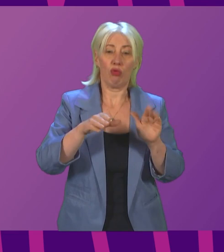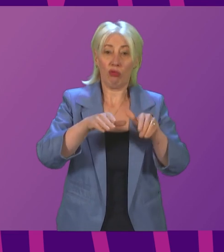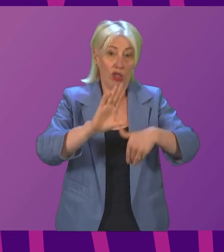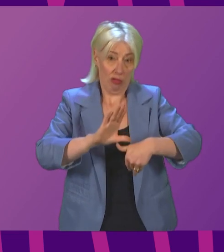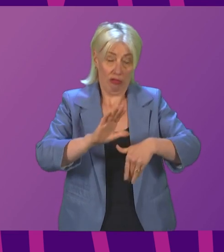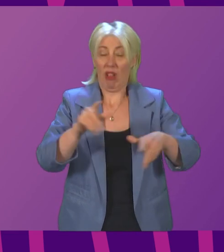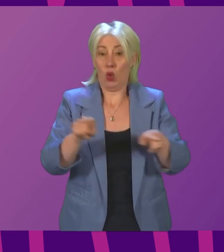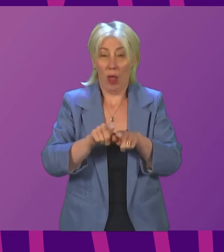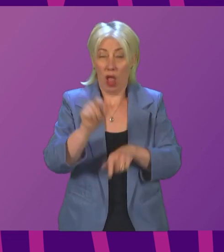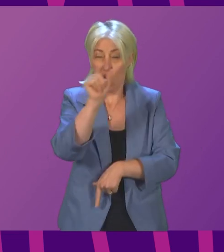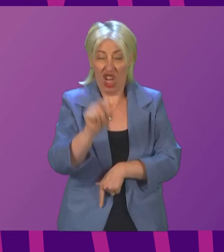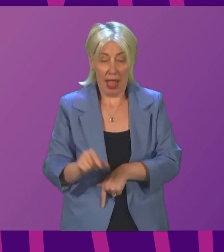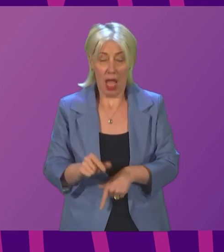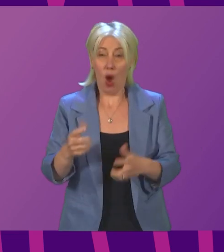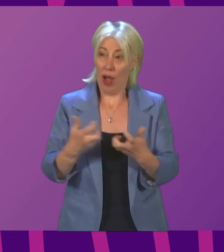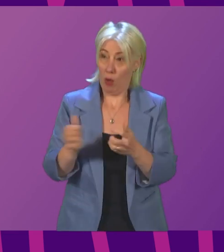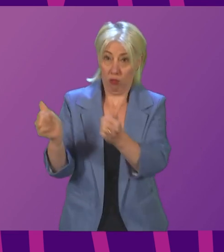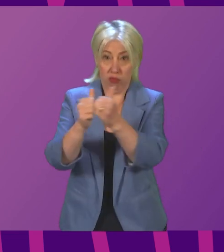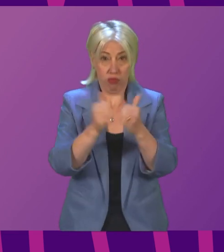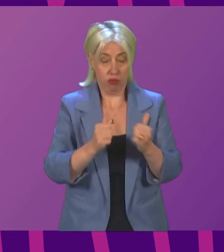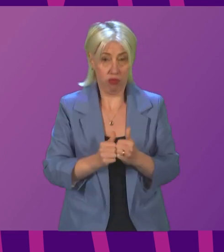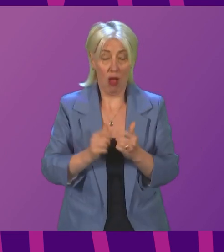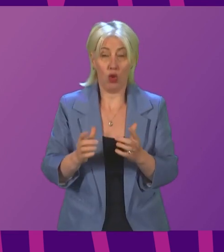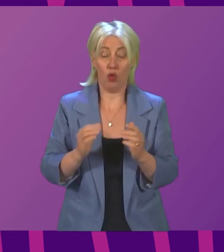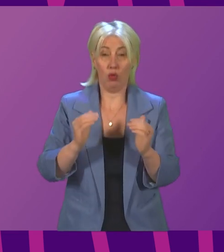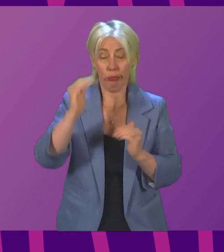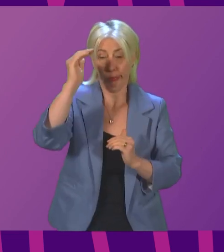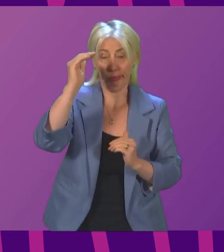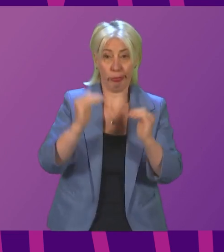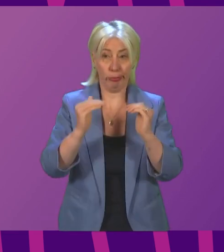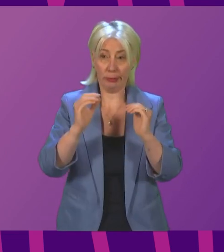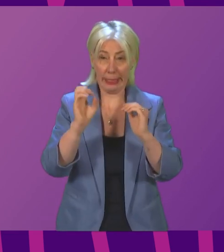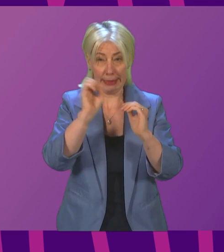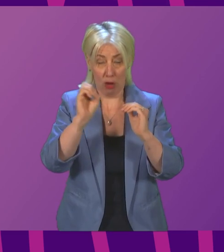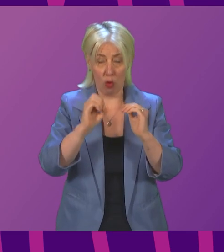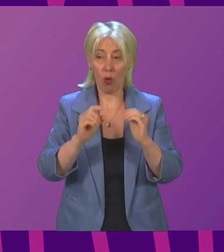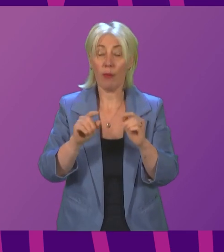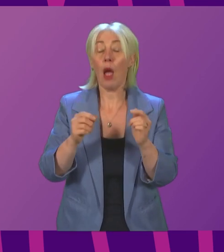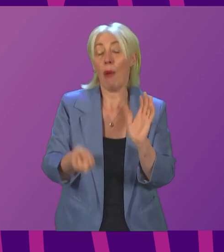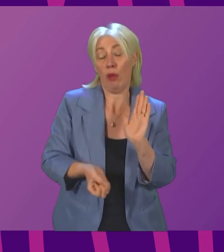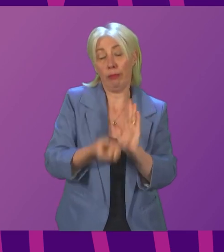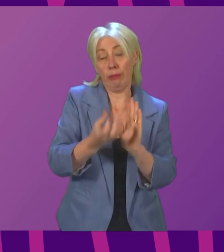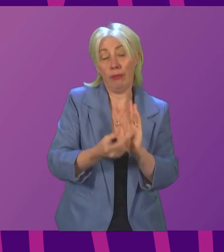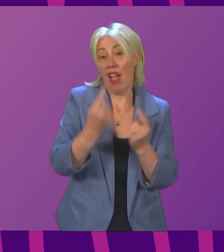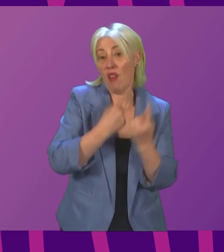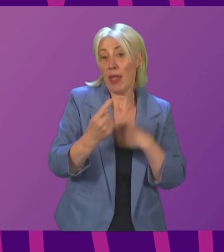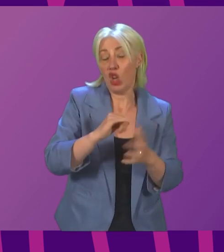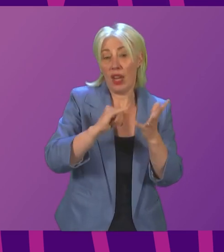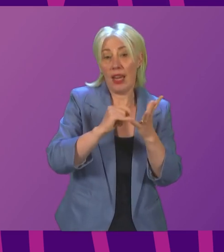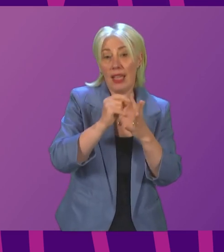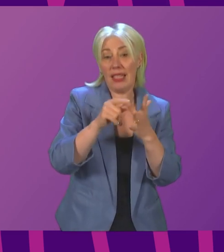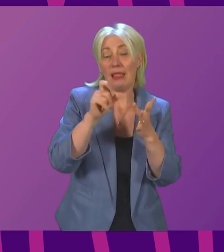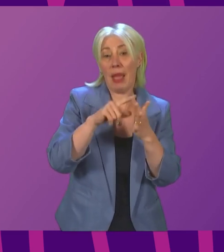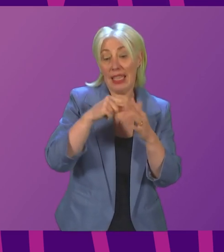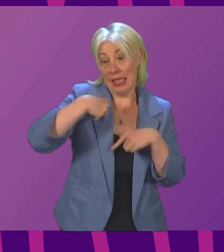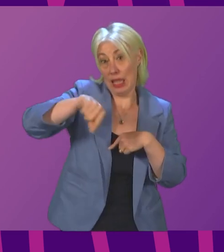initiatives and of the 10 international agreements that we signed will be placed in SPICE later this week. Of course, our most important